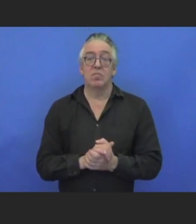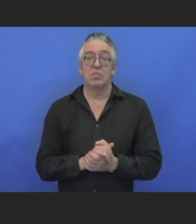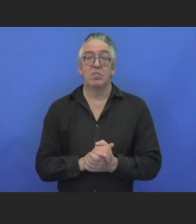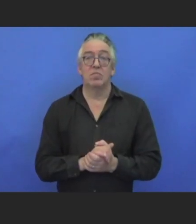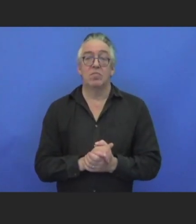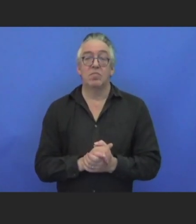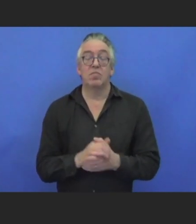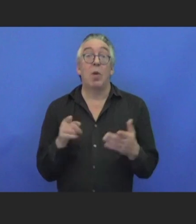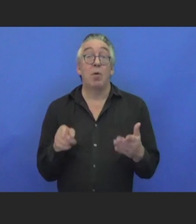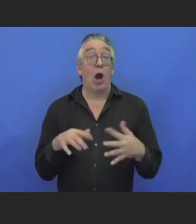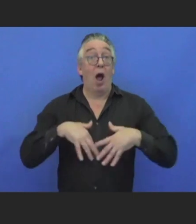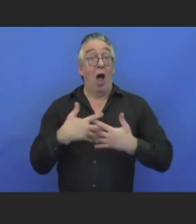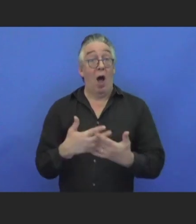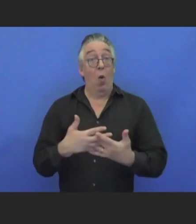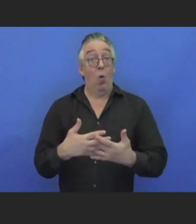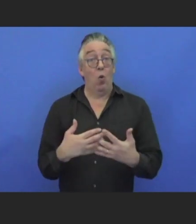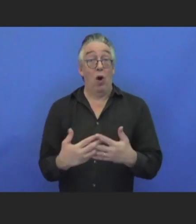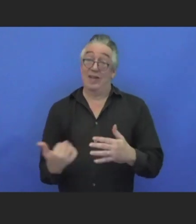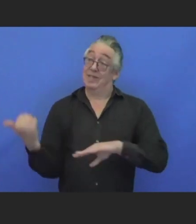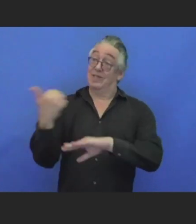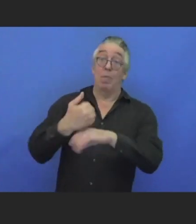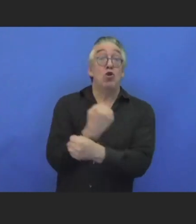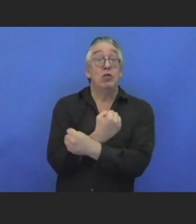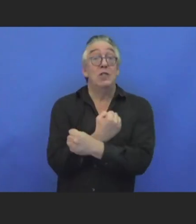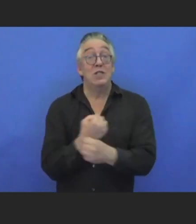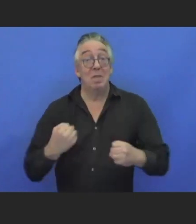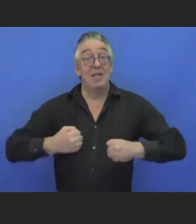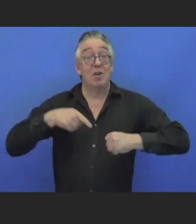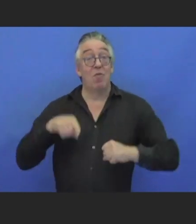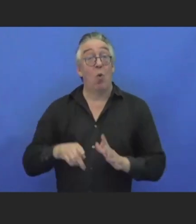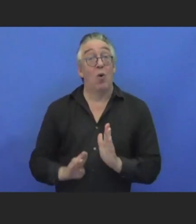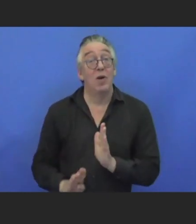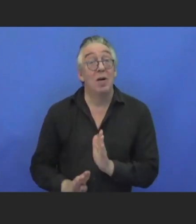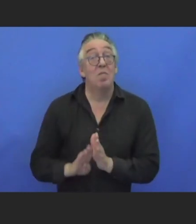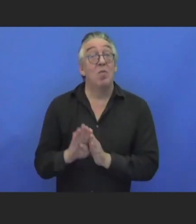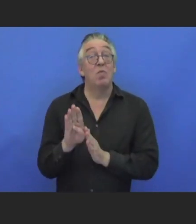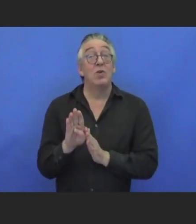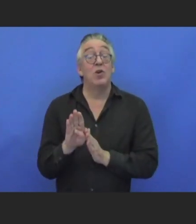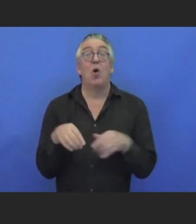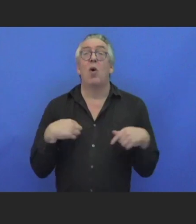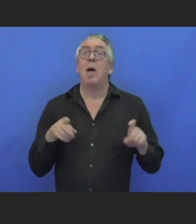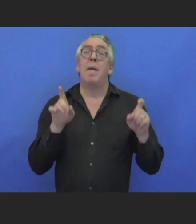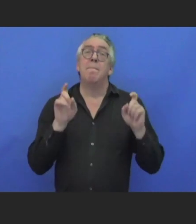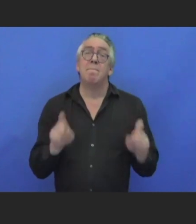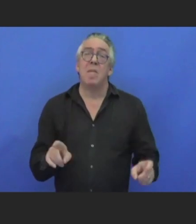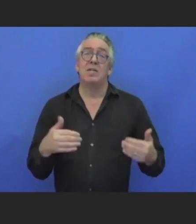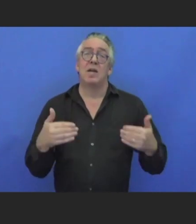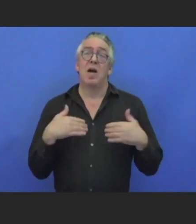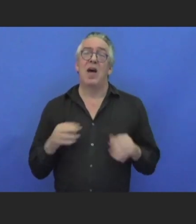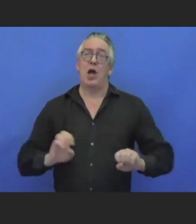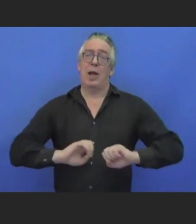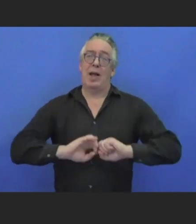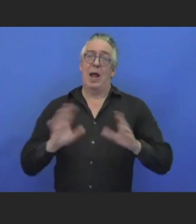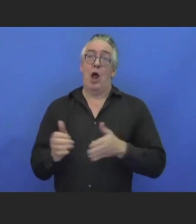for improvement, we have to ensure that there is a real leadership which promotes